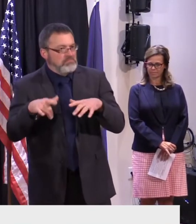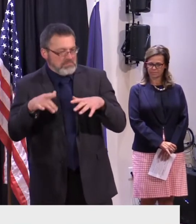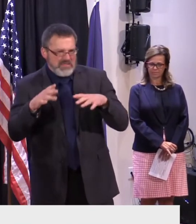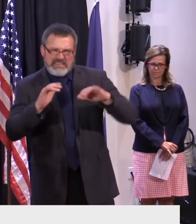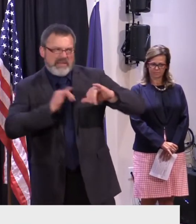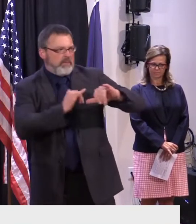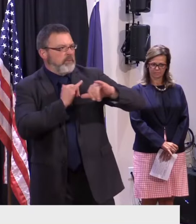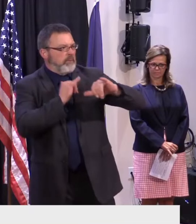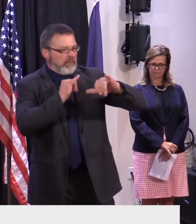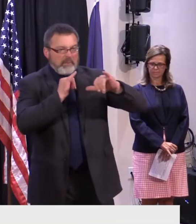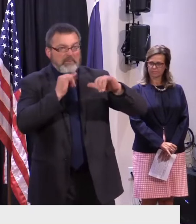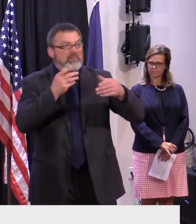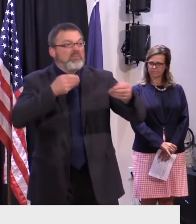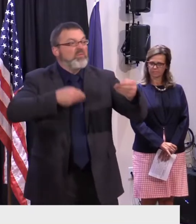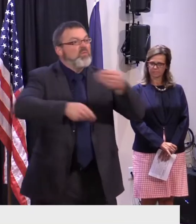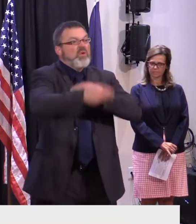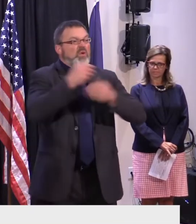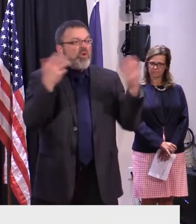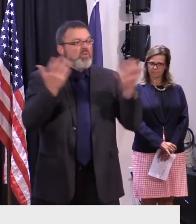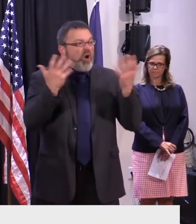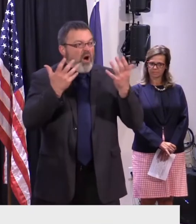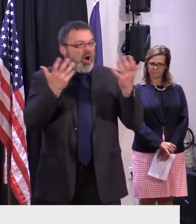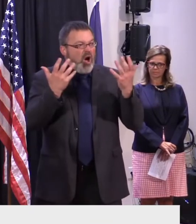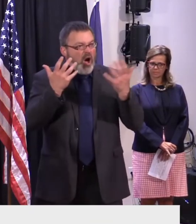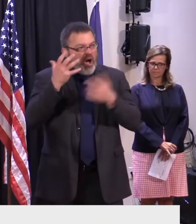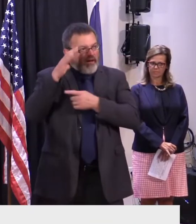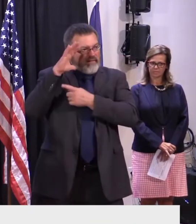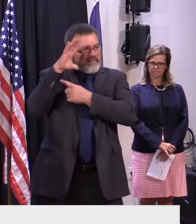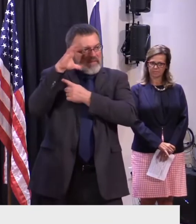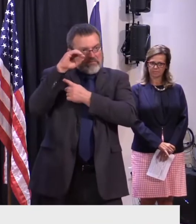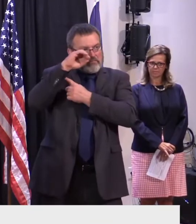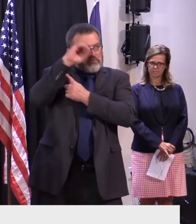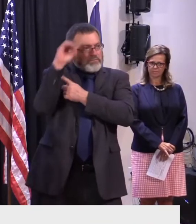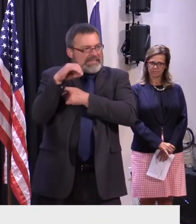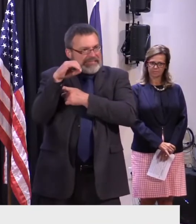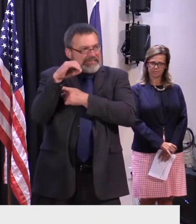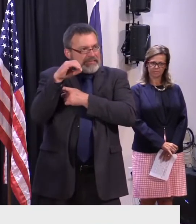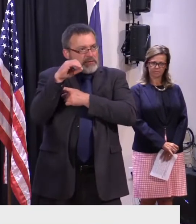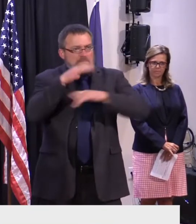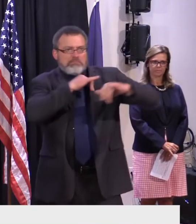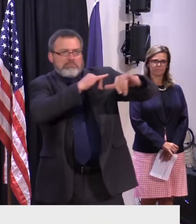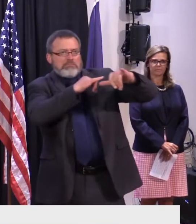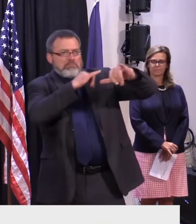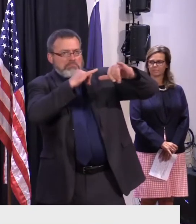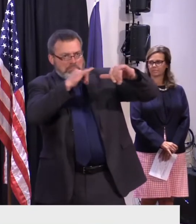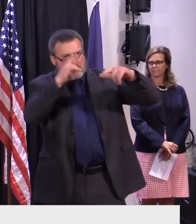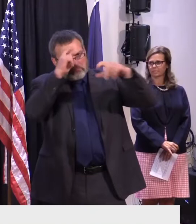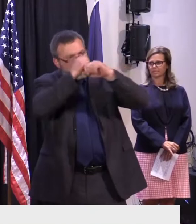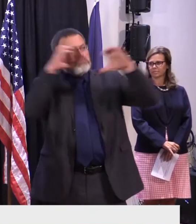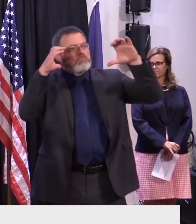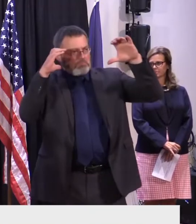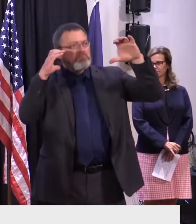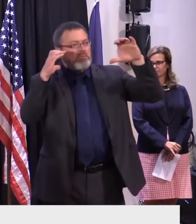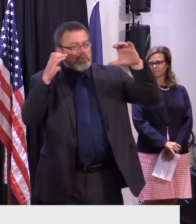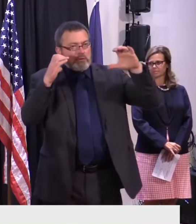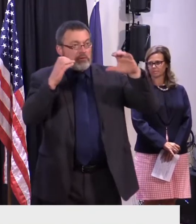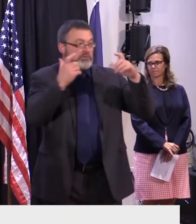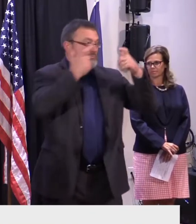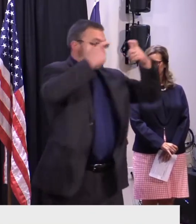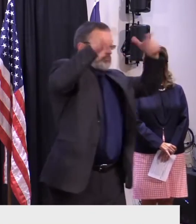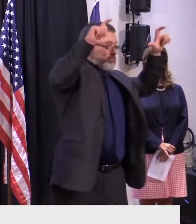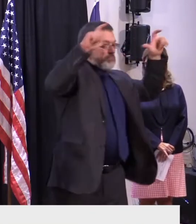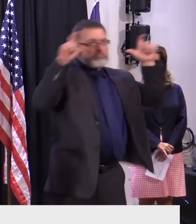trade with Canada takes place between related companies. Businesses big and small have built supply chains in